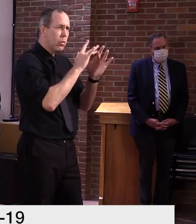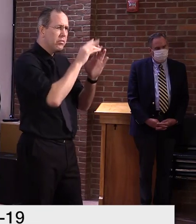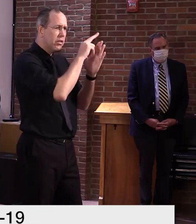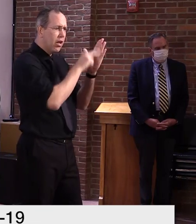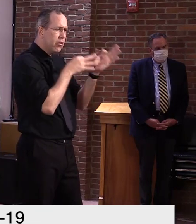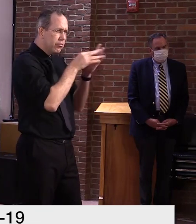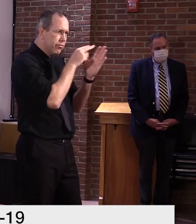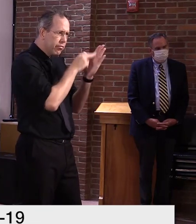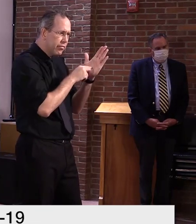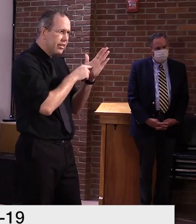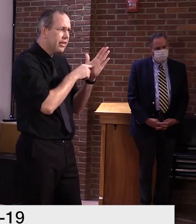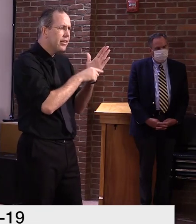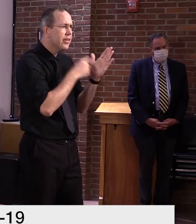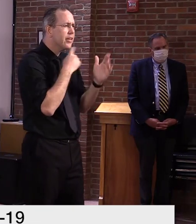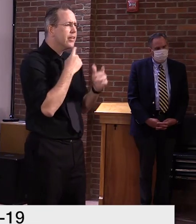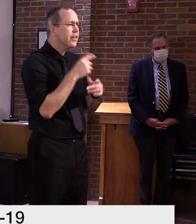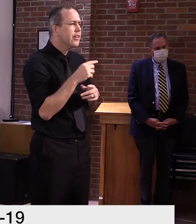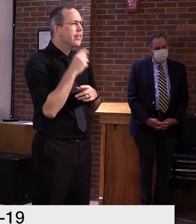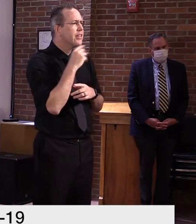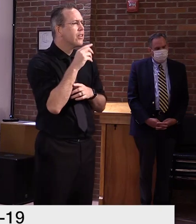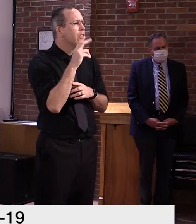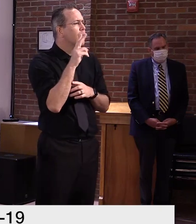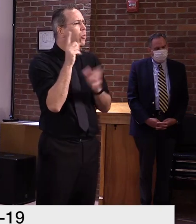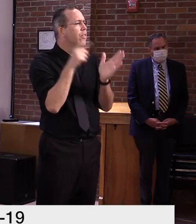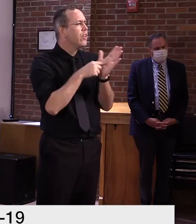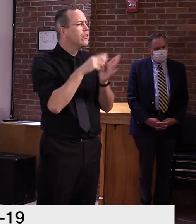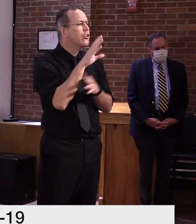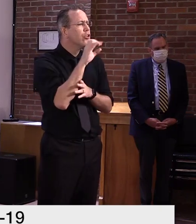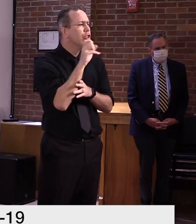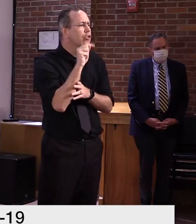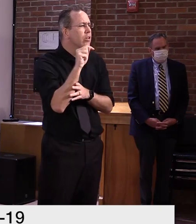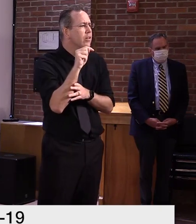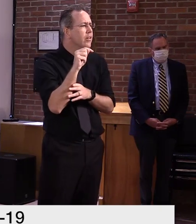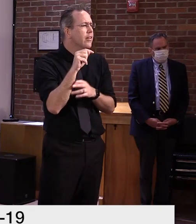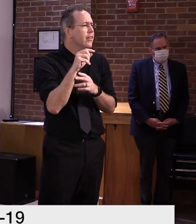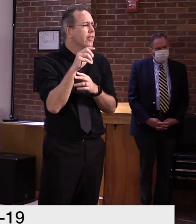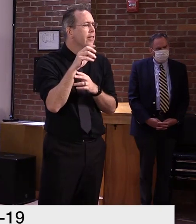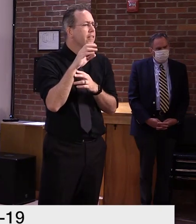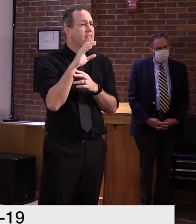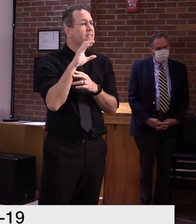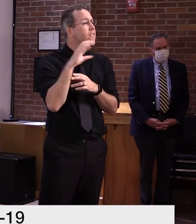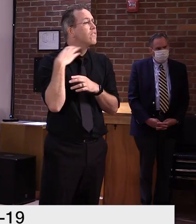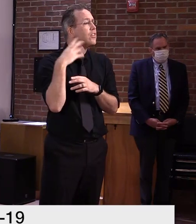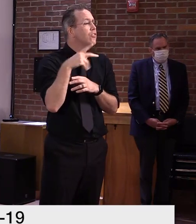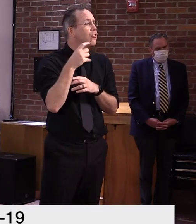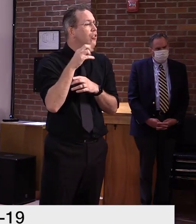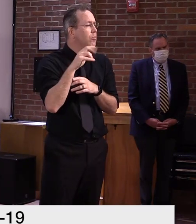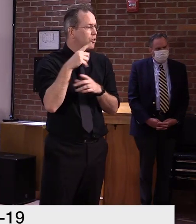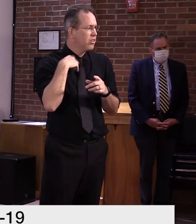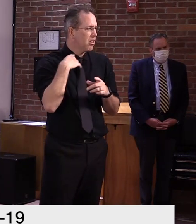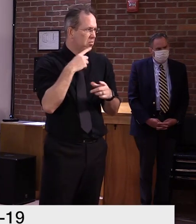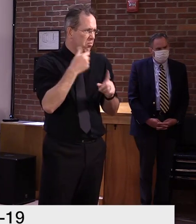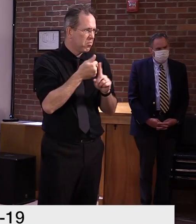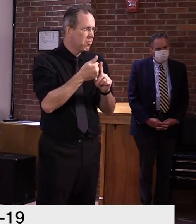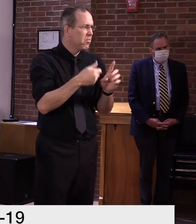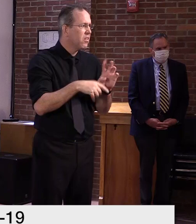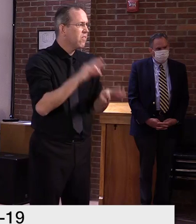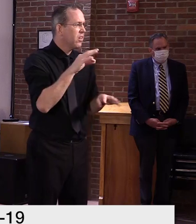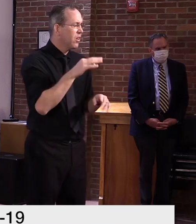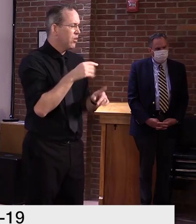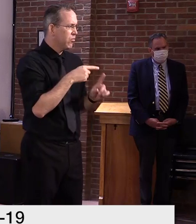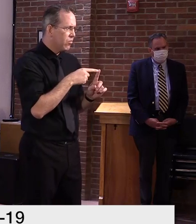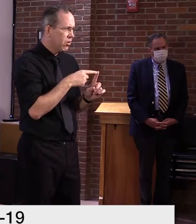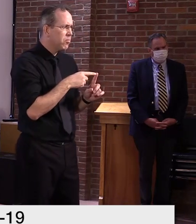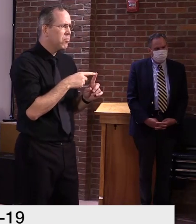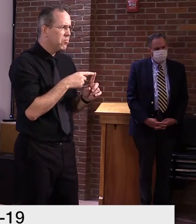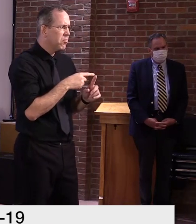vice chair, uh, was a convicted terrorist, uh, named Susan Rosenberg, who has quite a colorful history with bombings and stuff